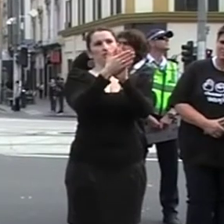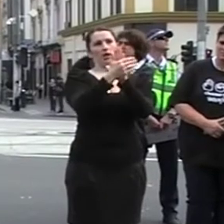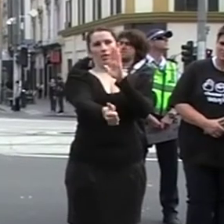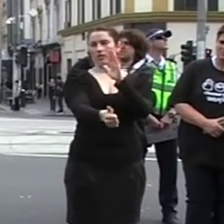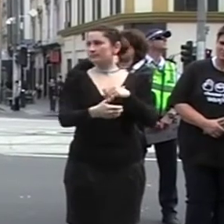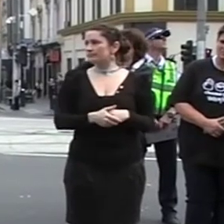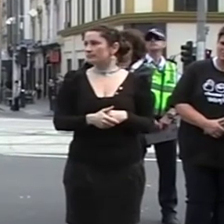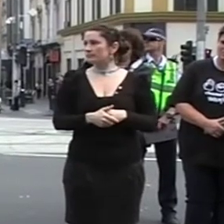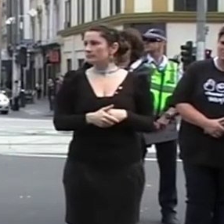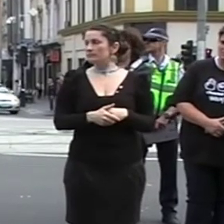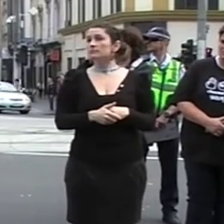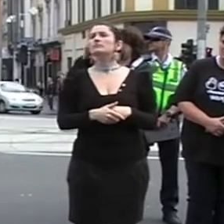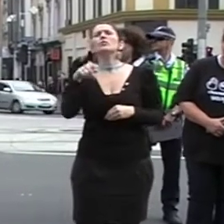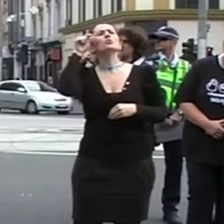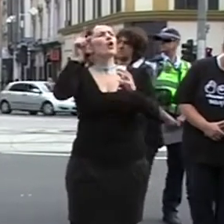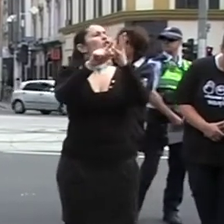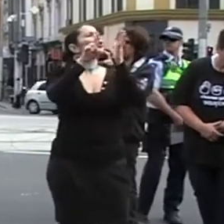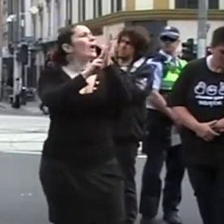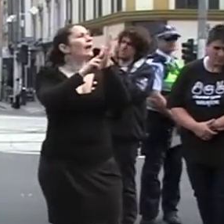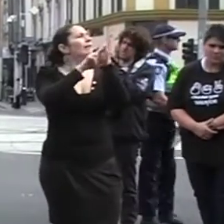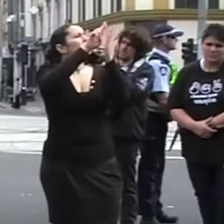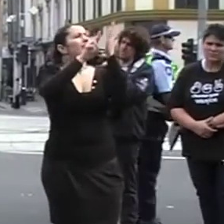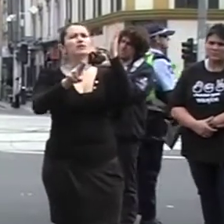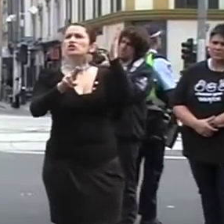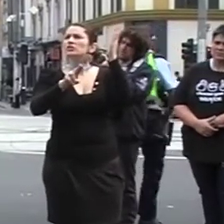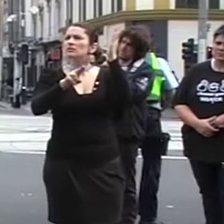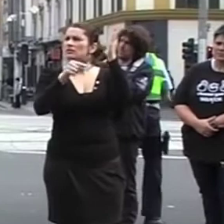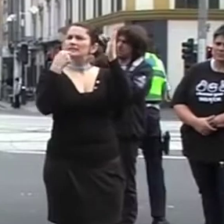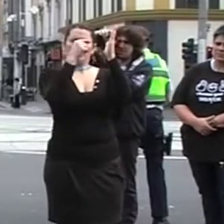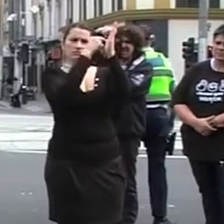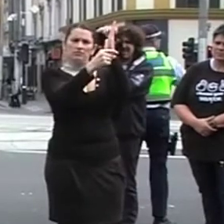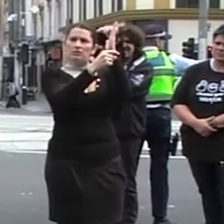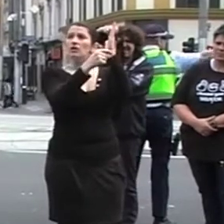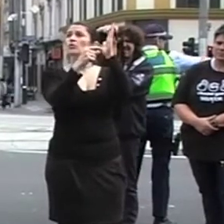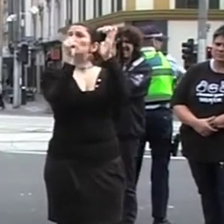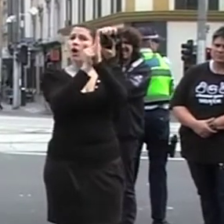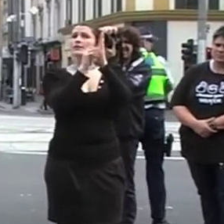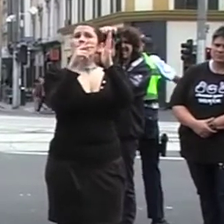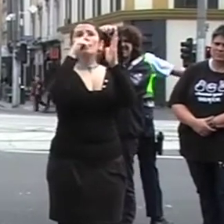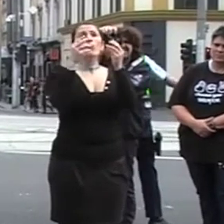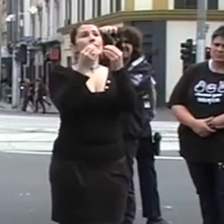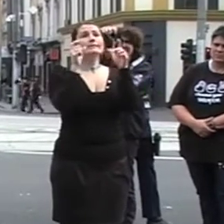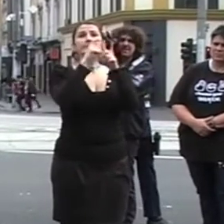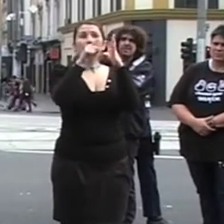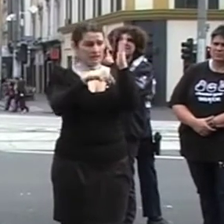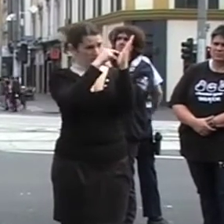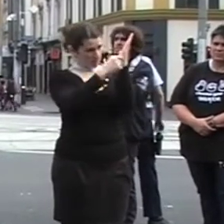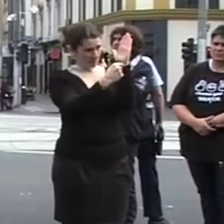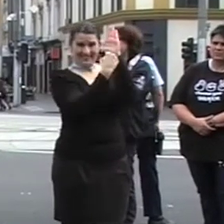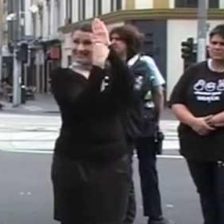24 of the UN Convention on the Rights of Persons with Disabilities explicitly states that the state shall